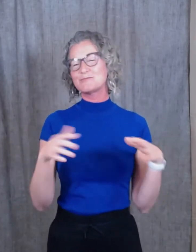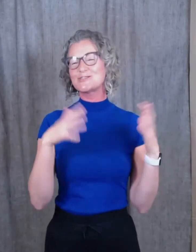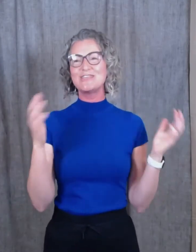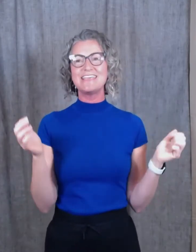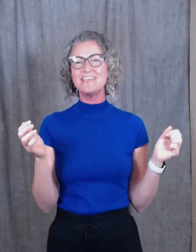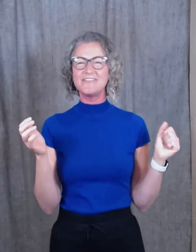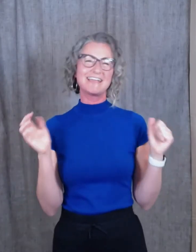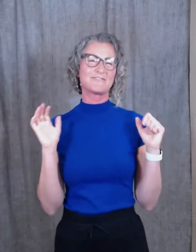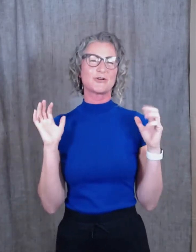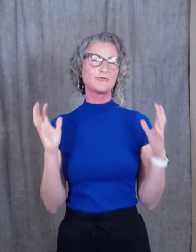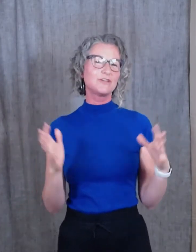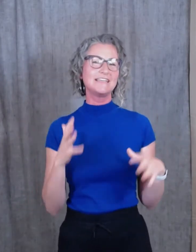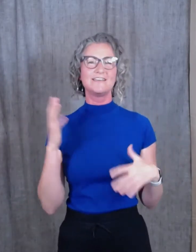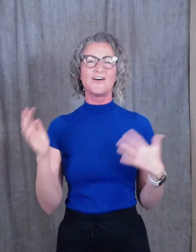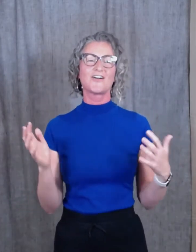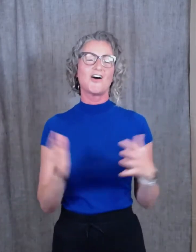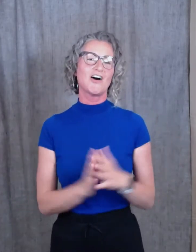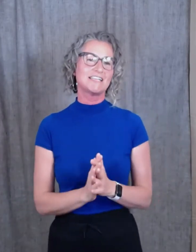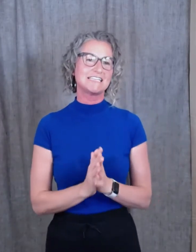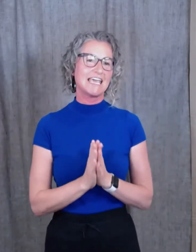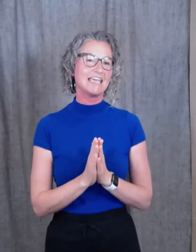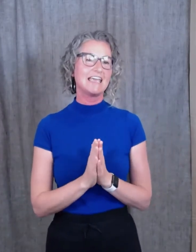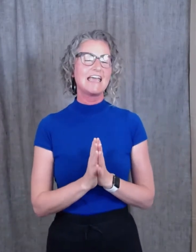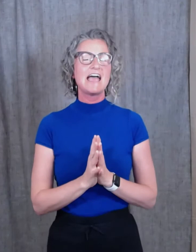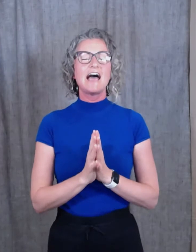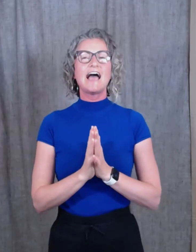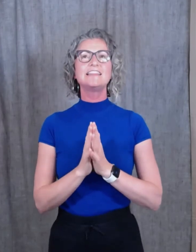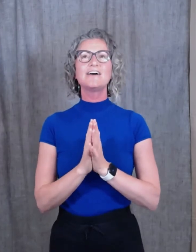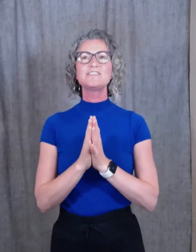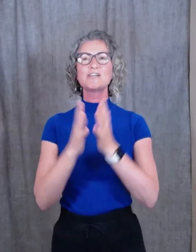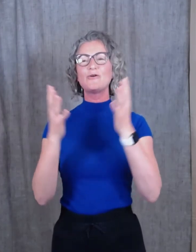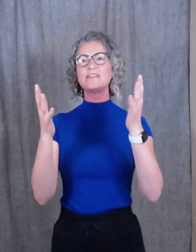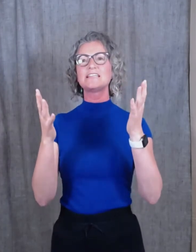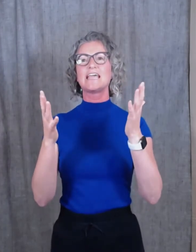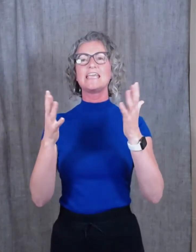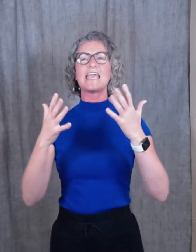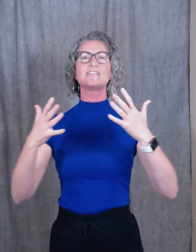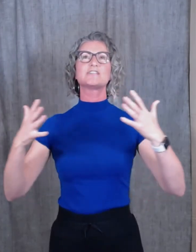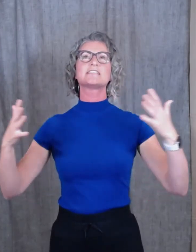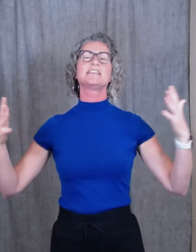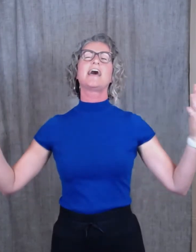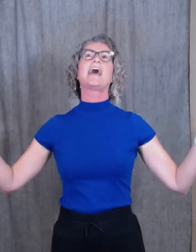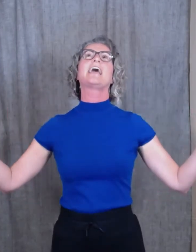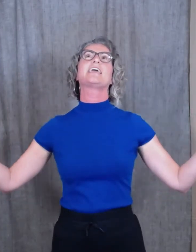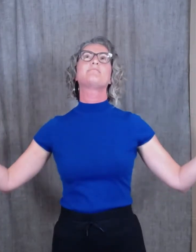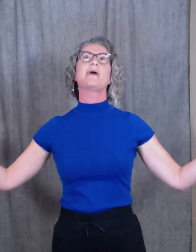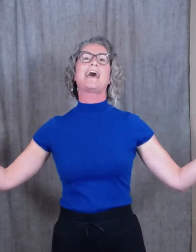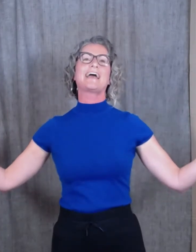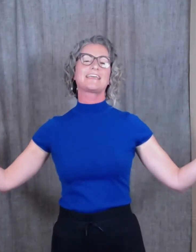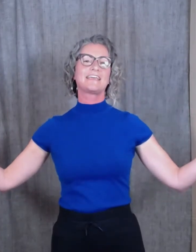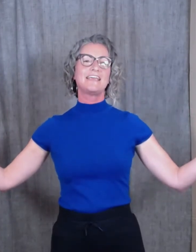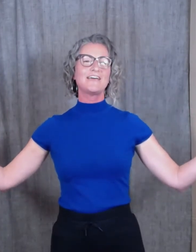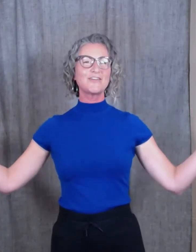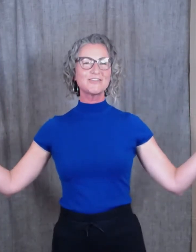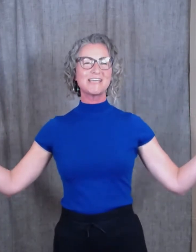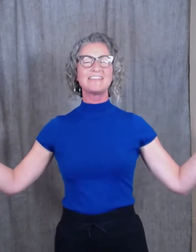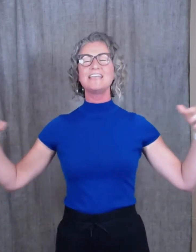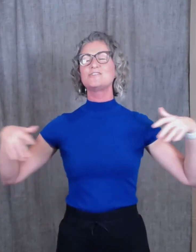especially in the evening after a really long, hot day, I love to go in the lake and just lie back. Have you ever done that? And you just